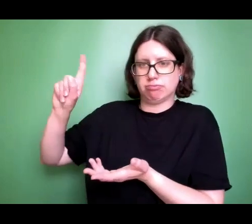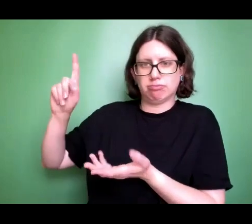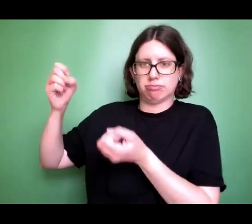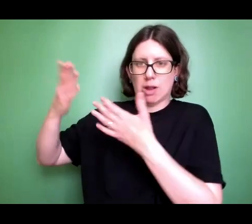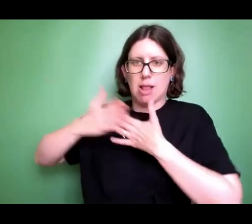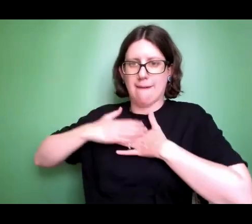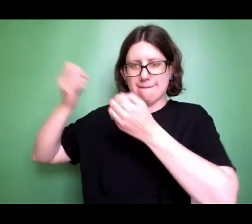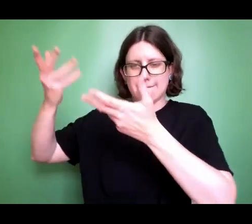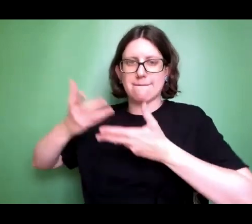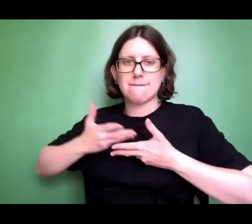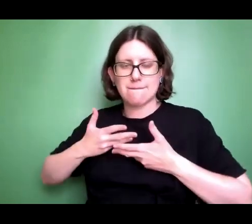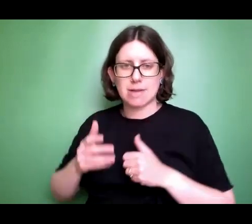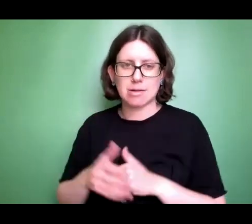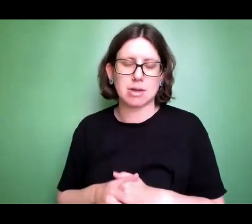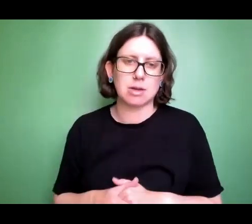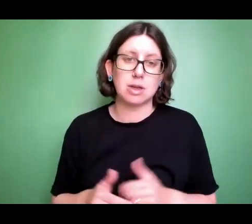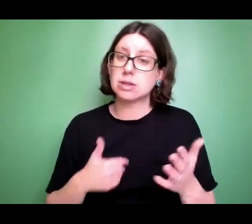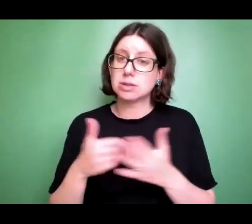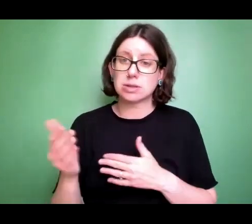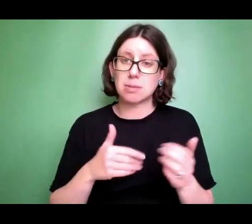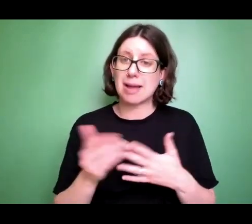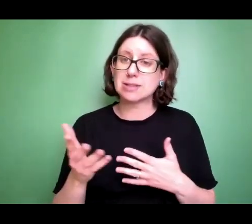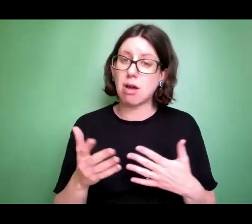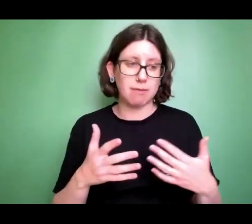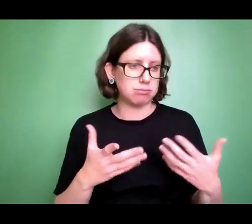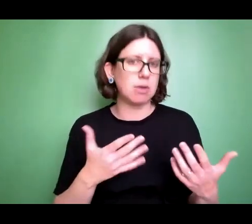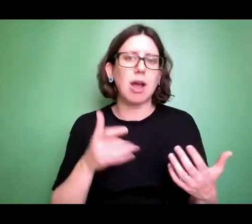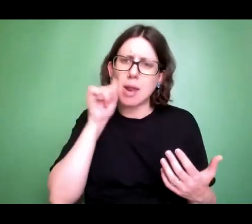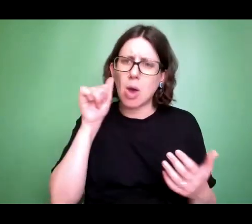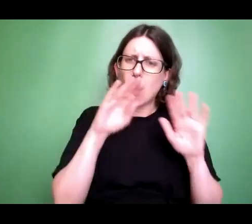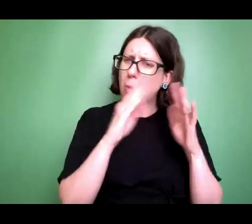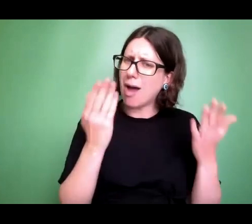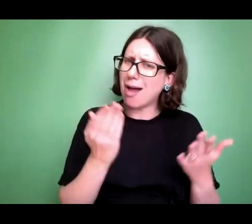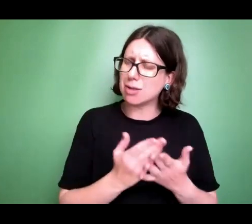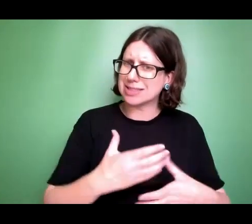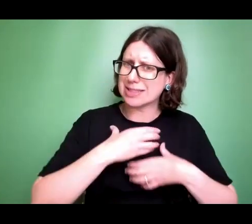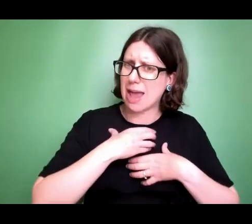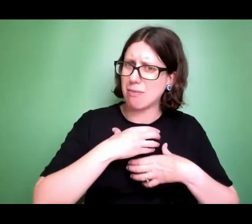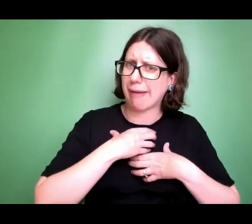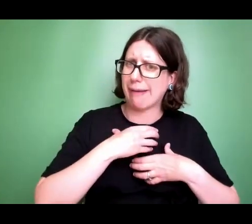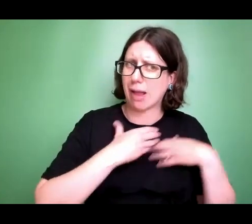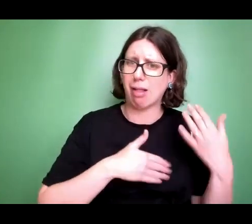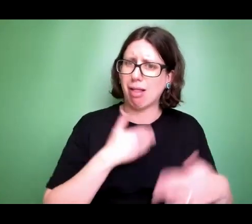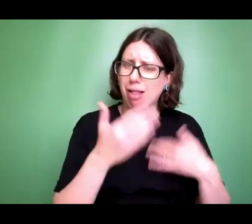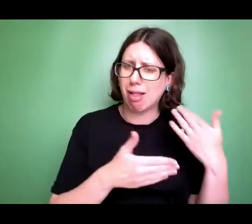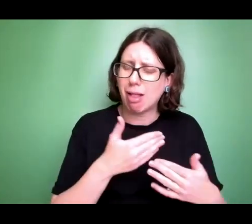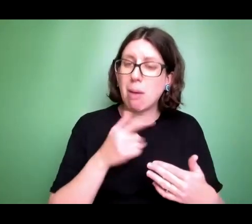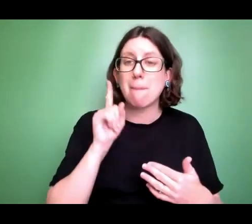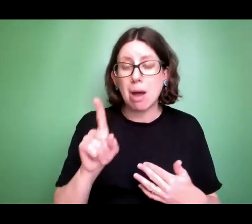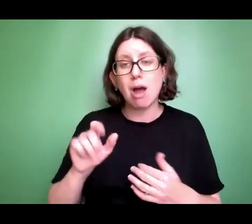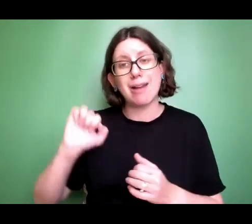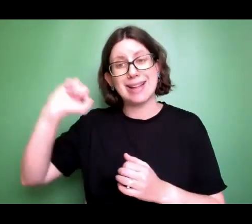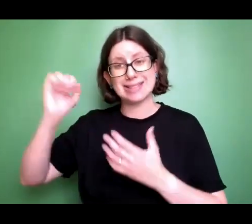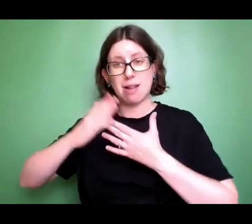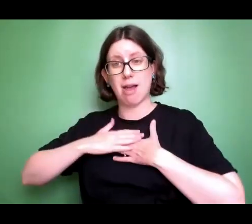on in the world, with all the fear that's happening. You can have confidence in this life because you can be sure that God's love is